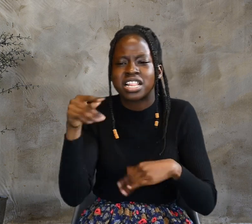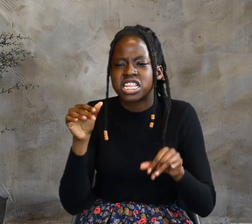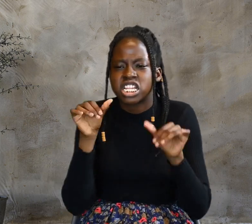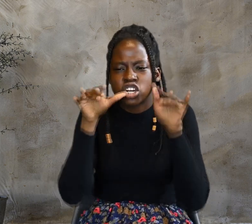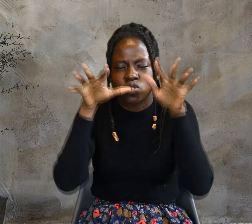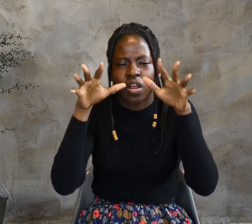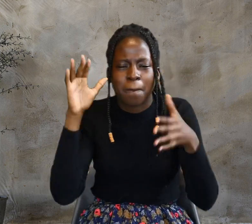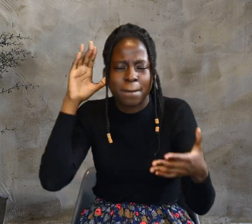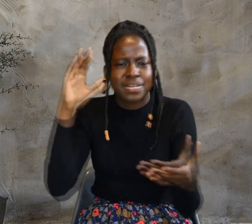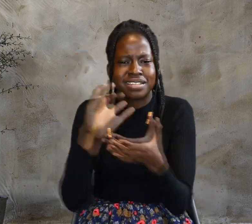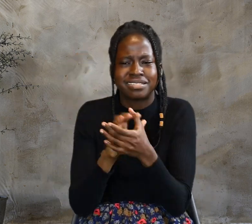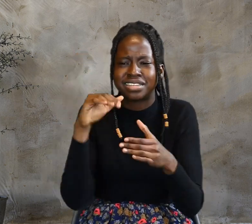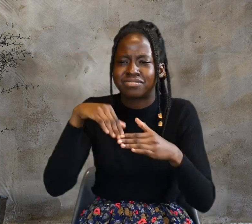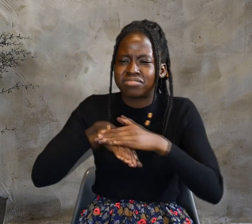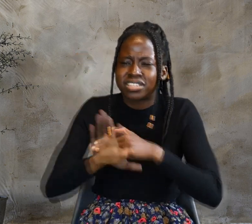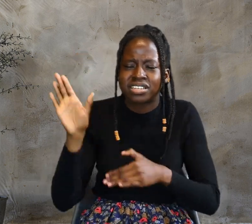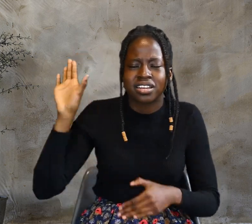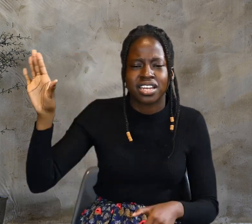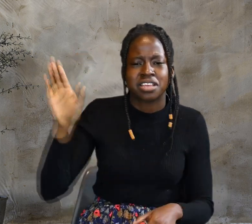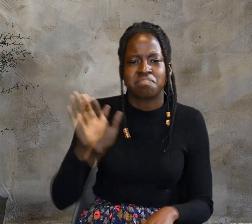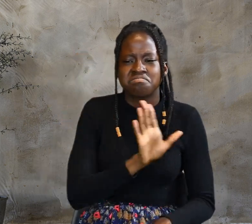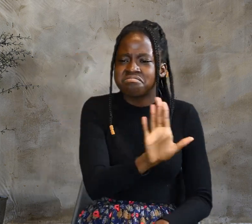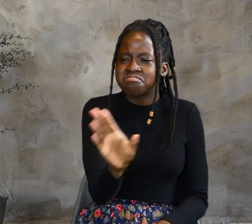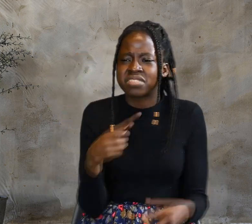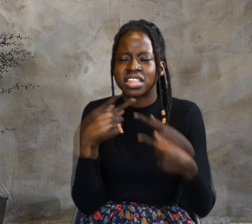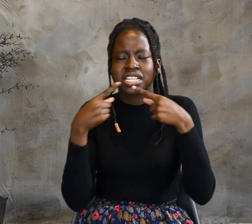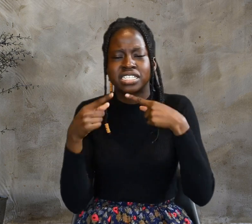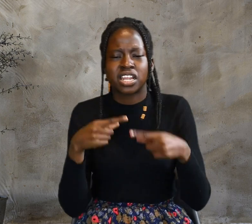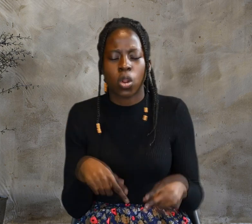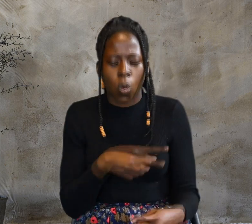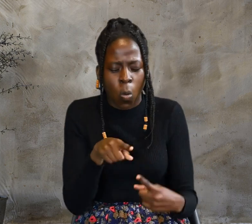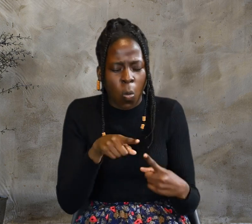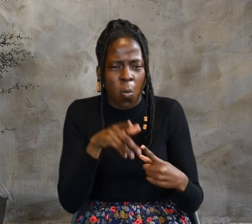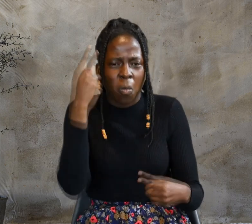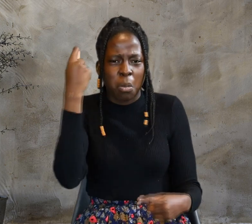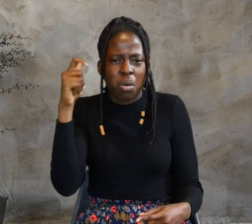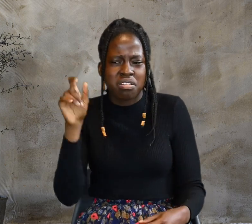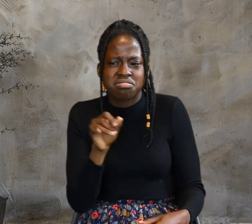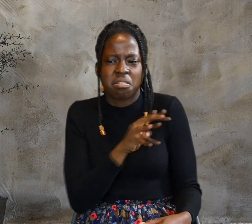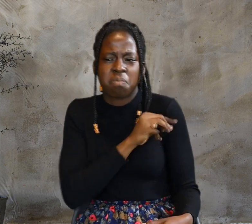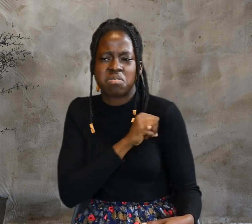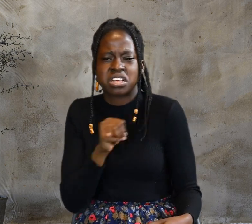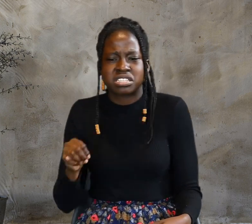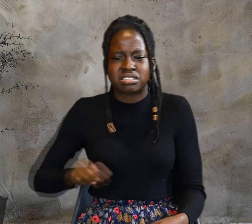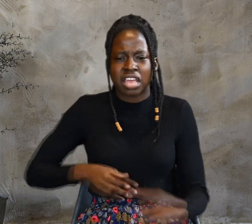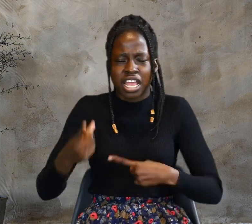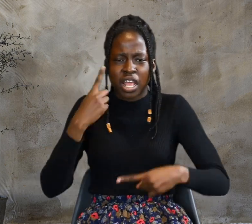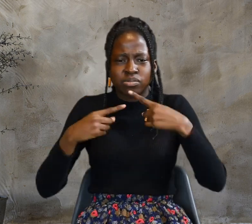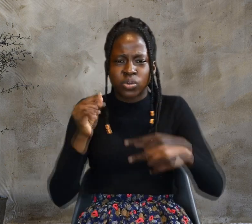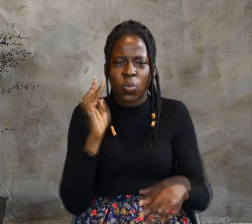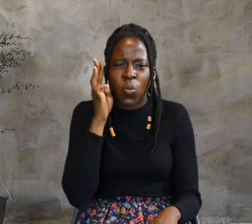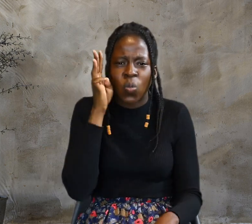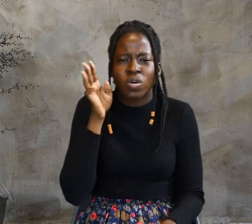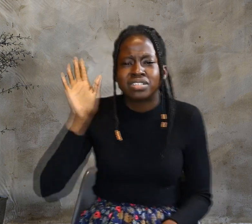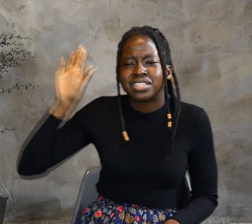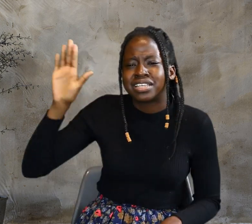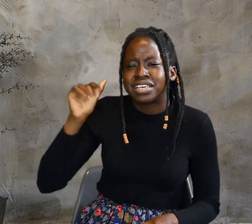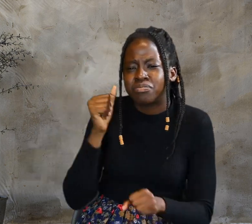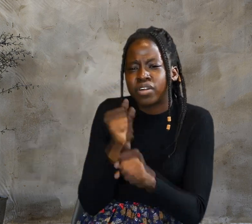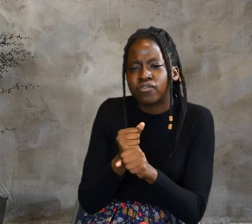in him. they said, when the Messiah comes, will he perform more signs than